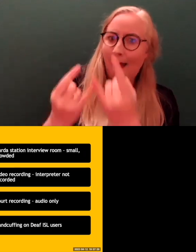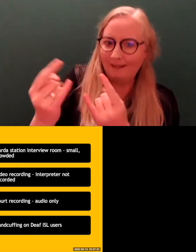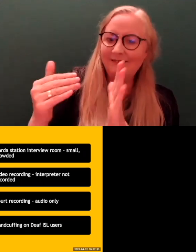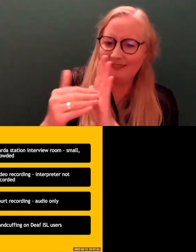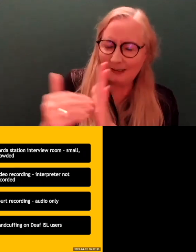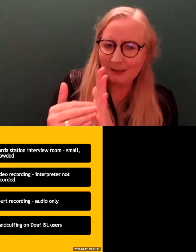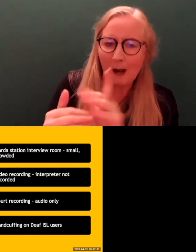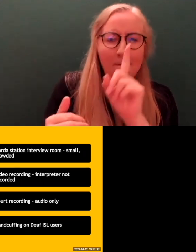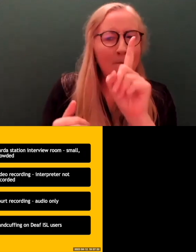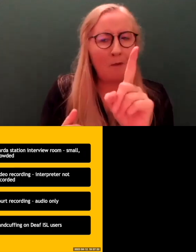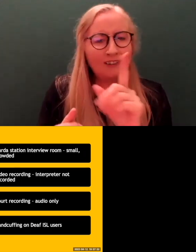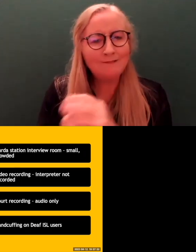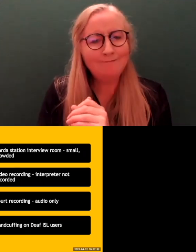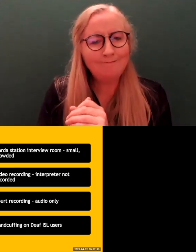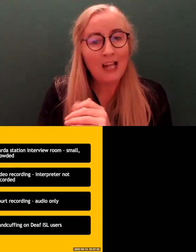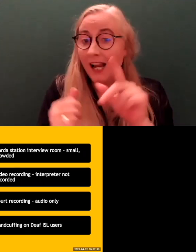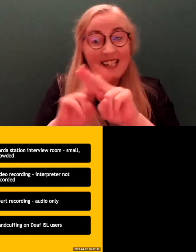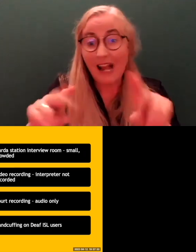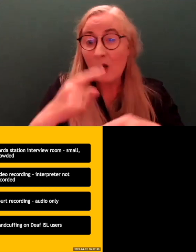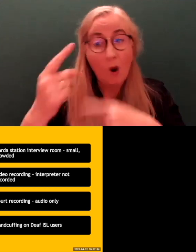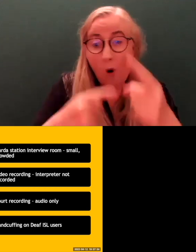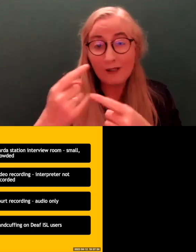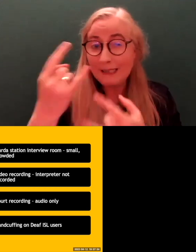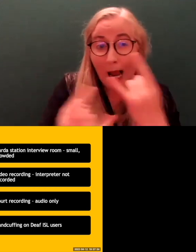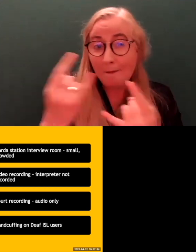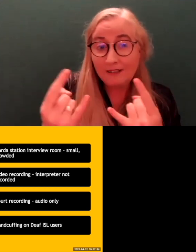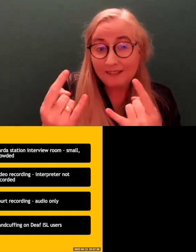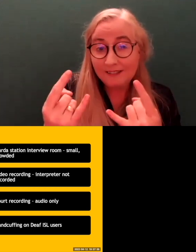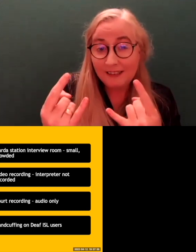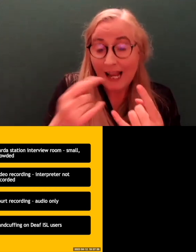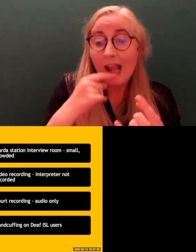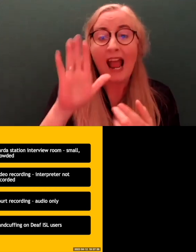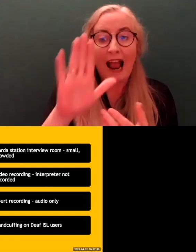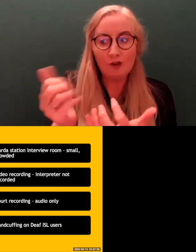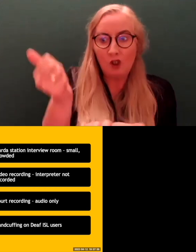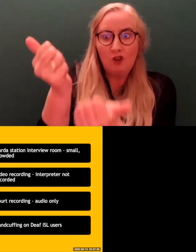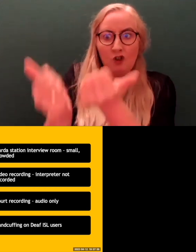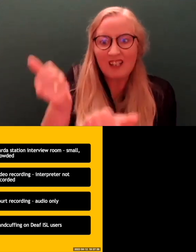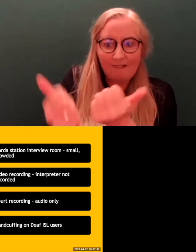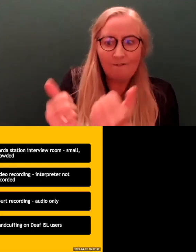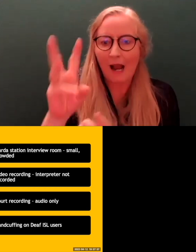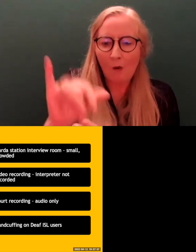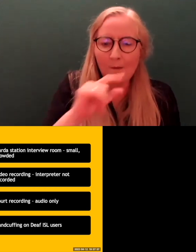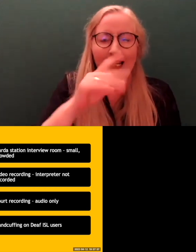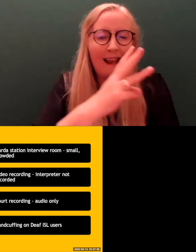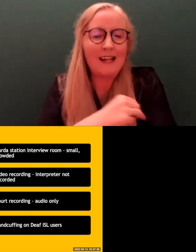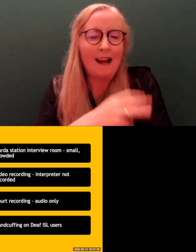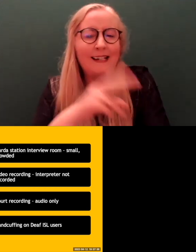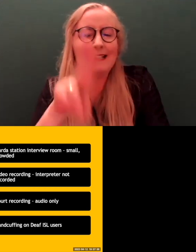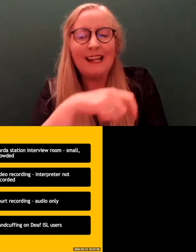It doesn't always happen, and there usually has to be some sort of justification for it. But a guard can say that a person seemed